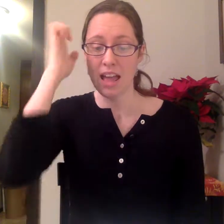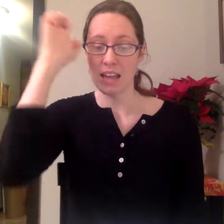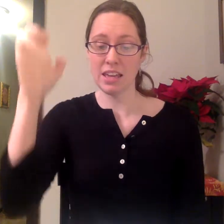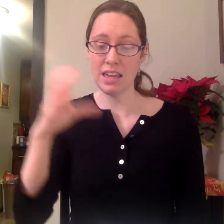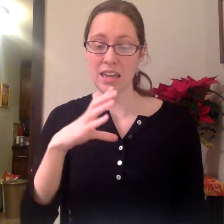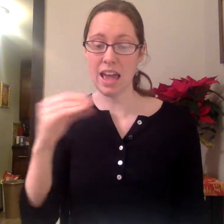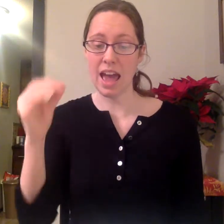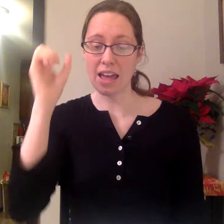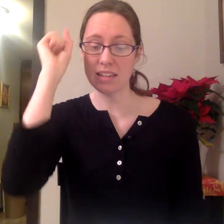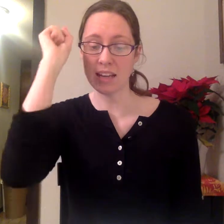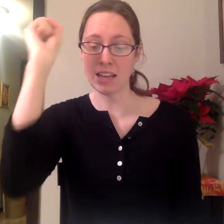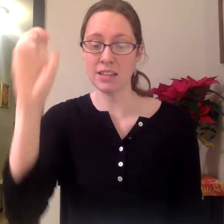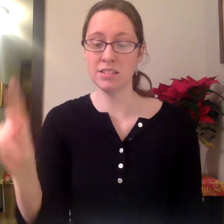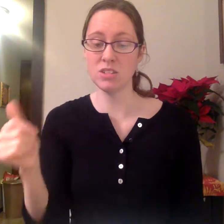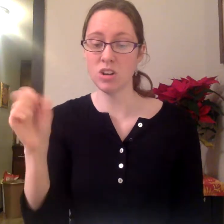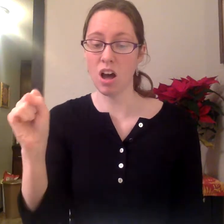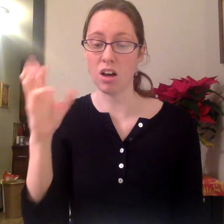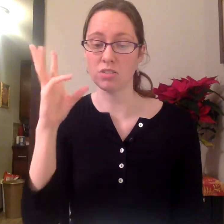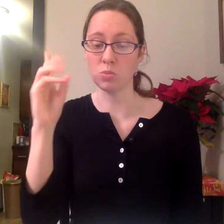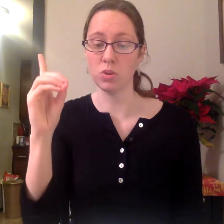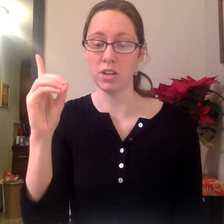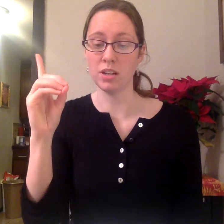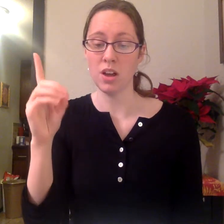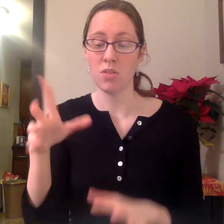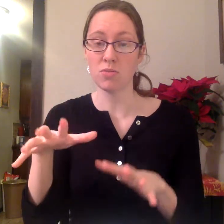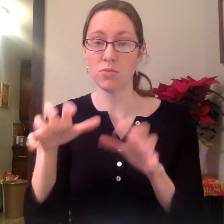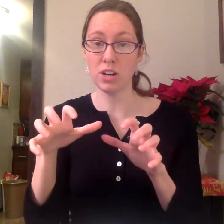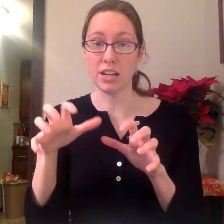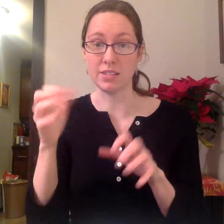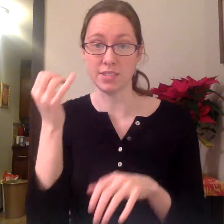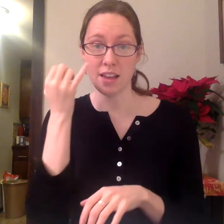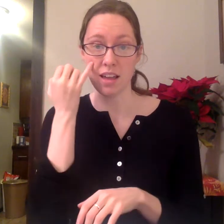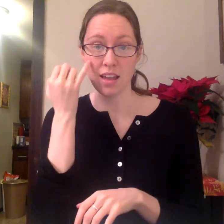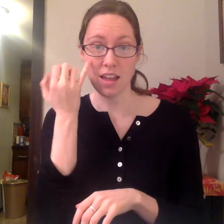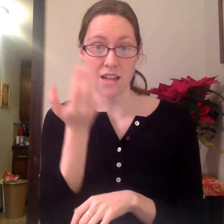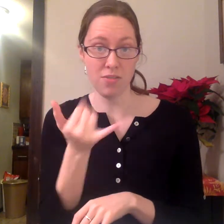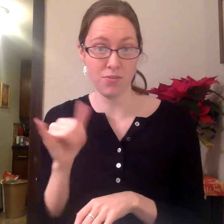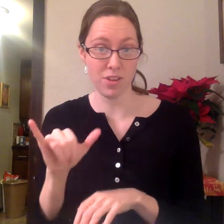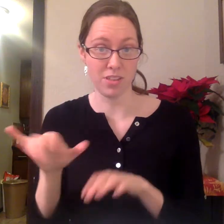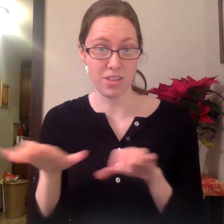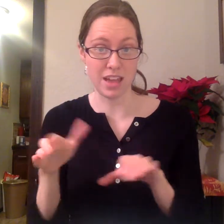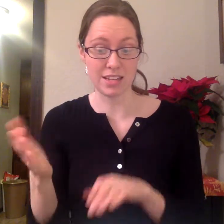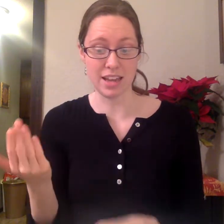He and his dogs would freeze if they did.